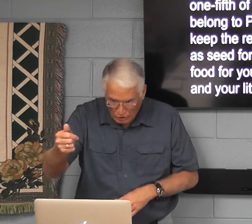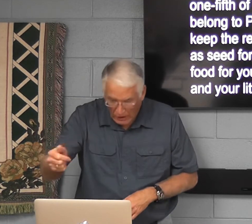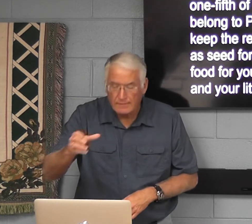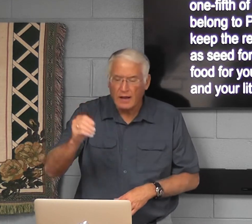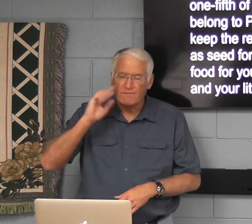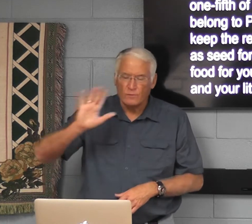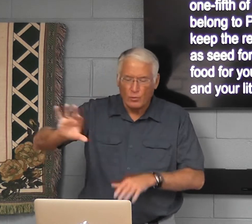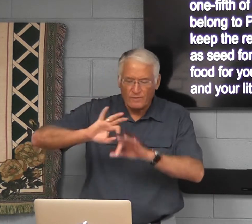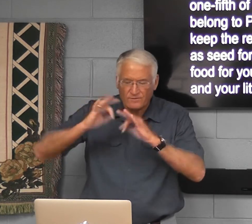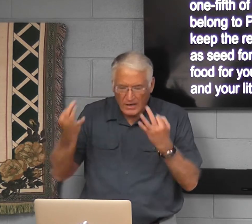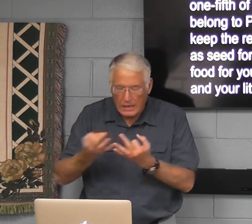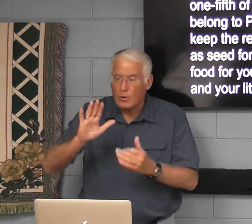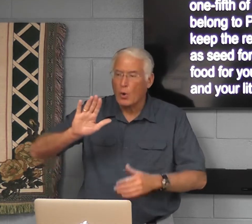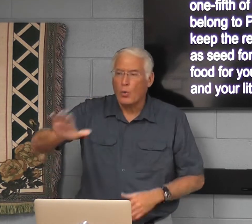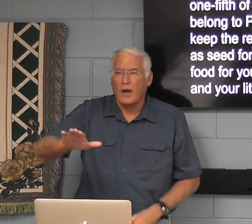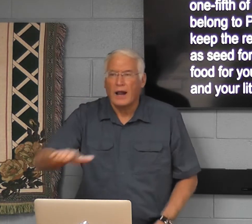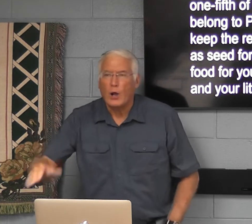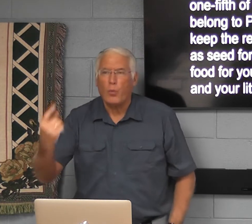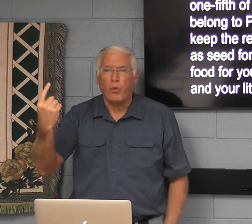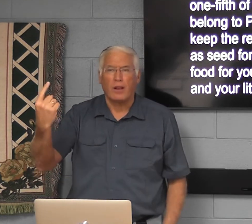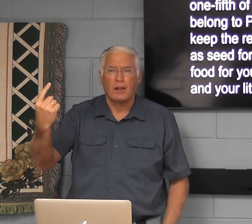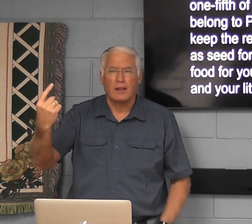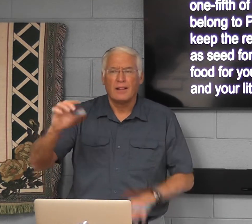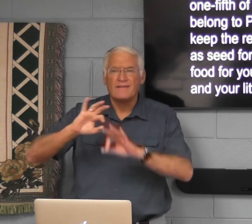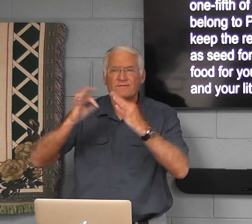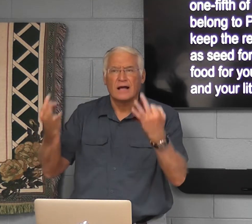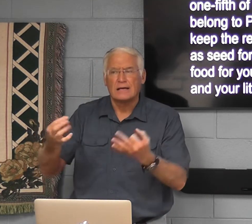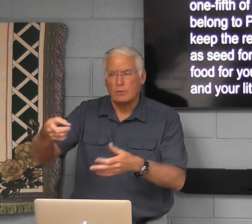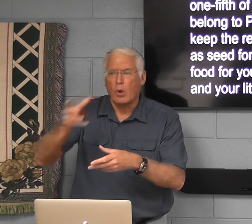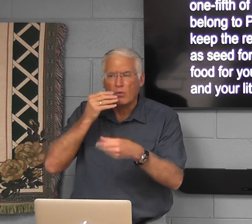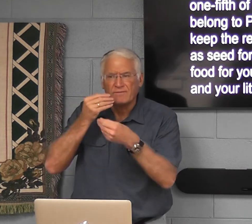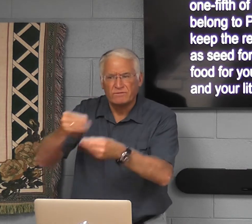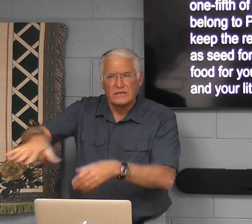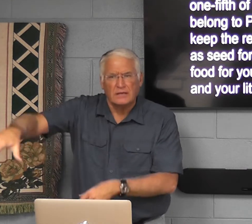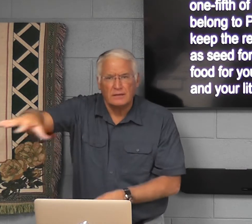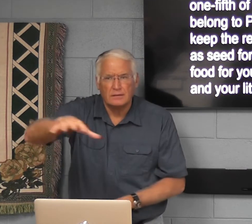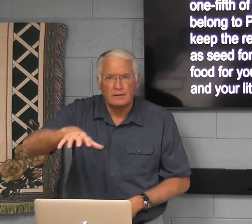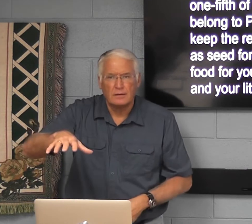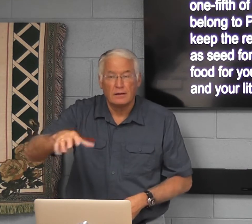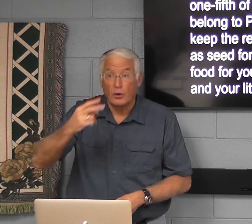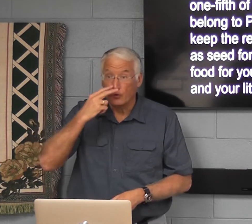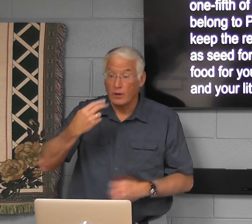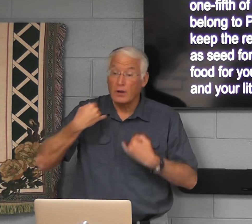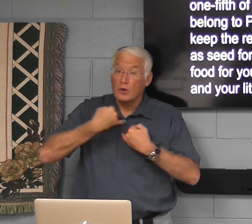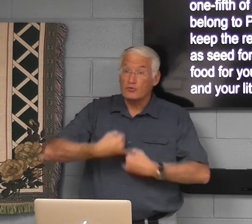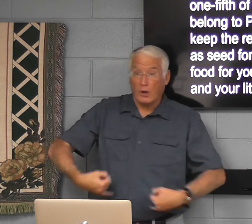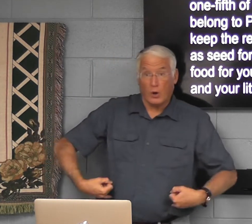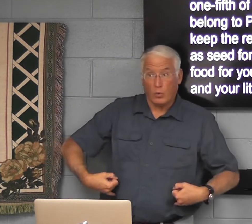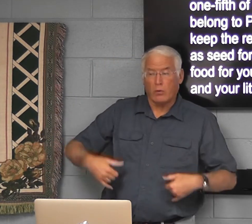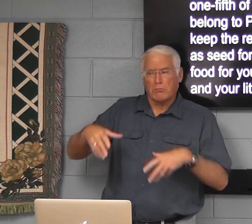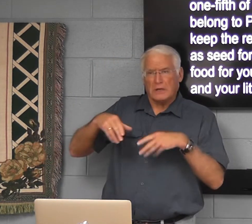fields and as your food for you and your household. And you can keep it. So, Joseph